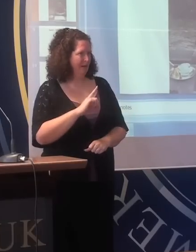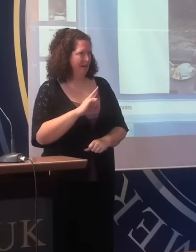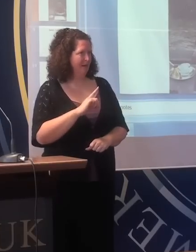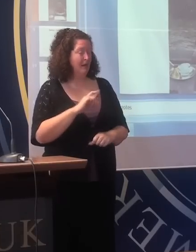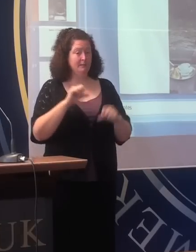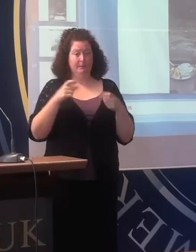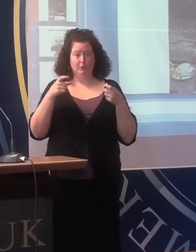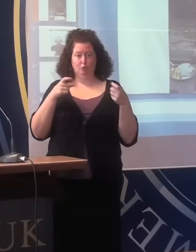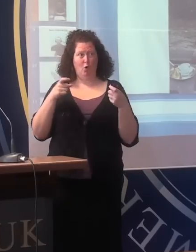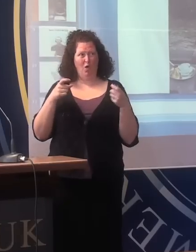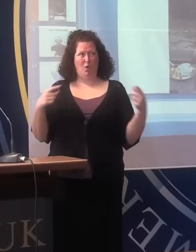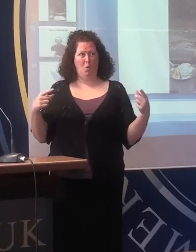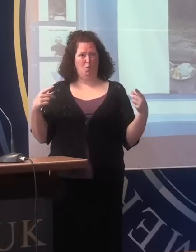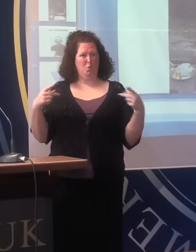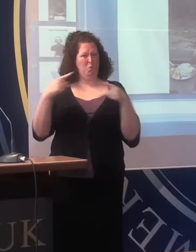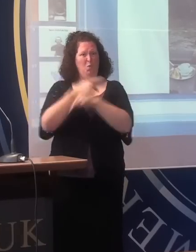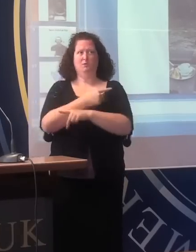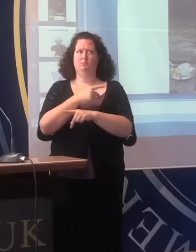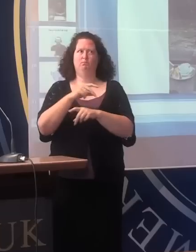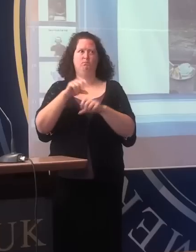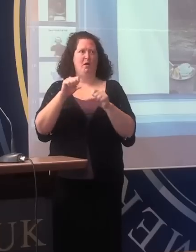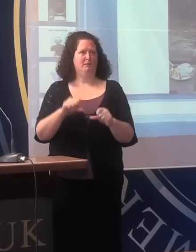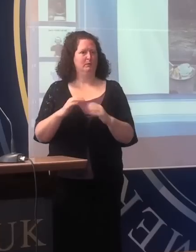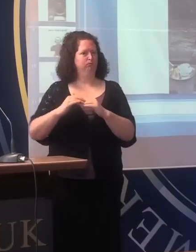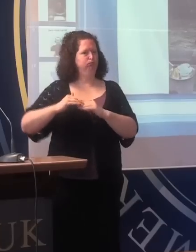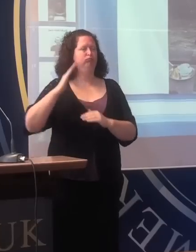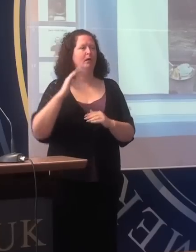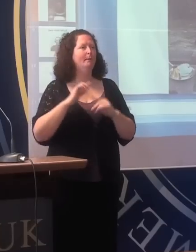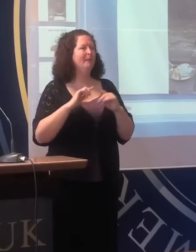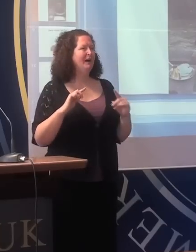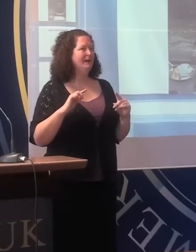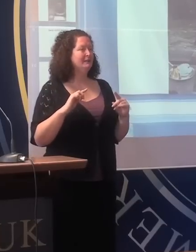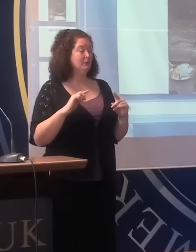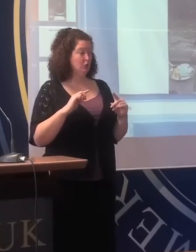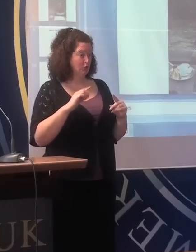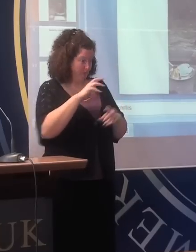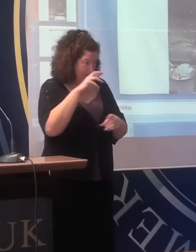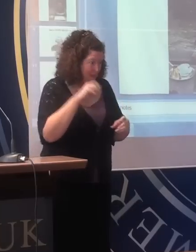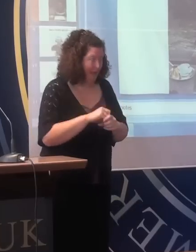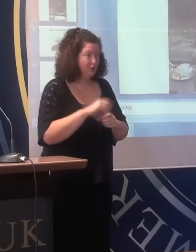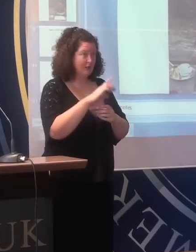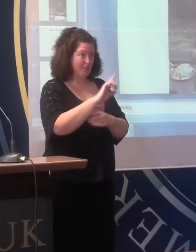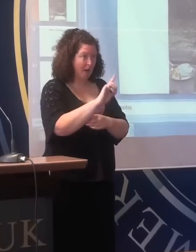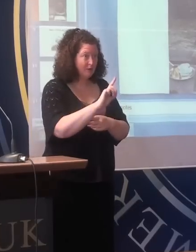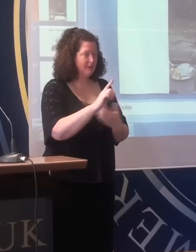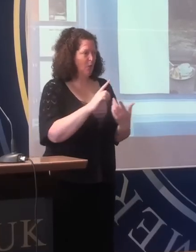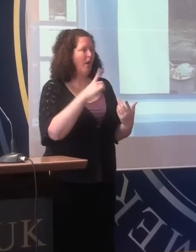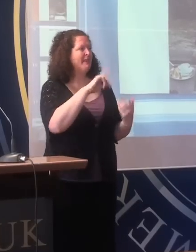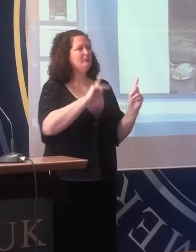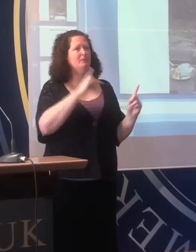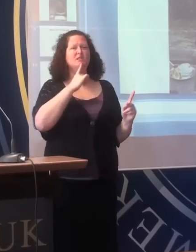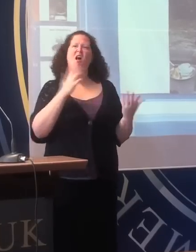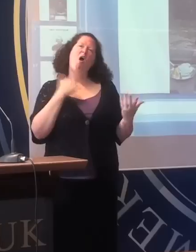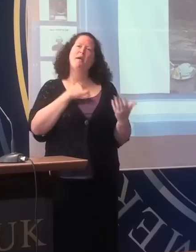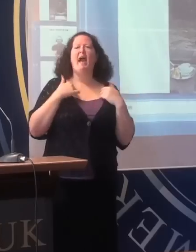worst of excesses. But it's a stronger message of the need to be actively engaged in democracy. Because these people thought, well, we have a